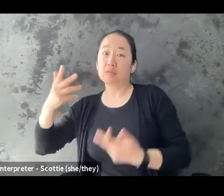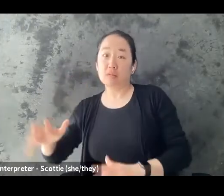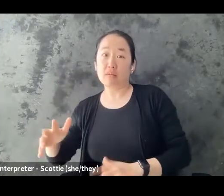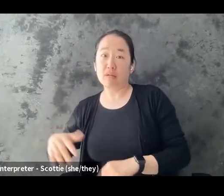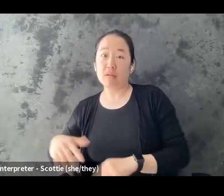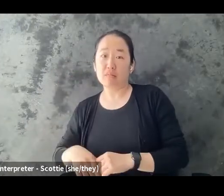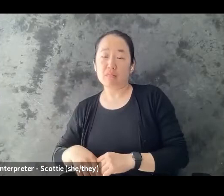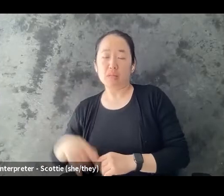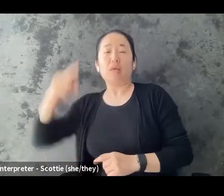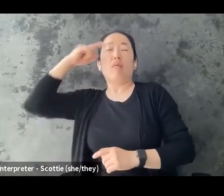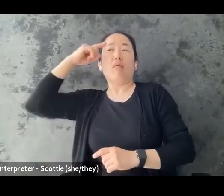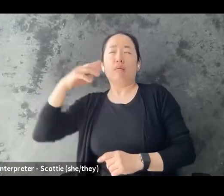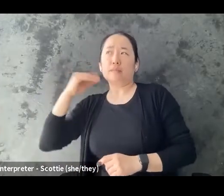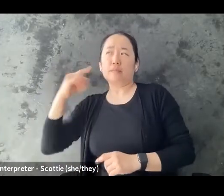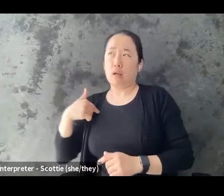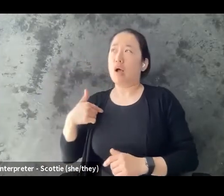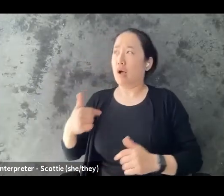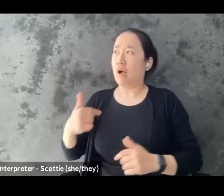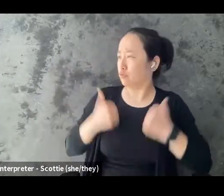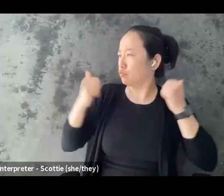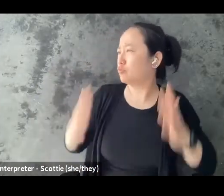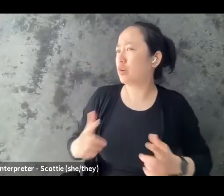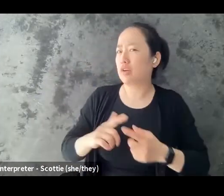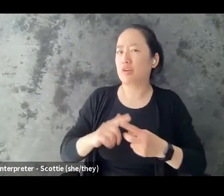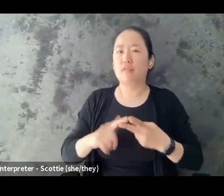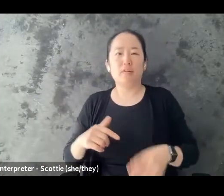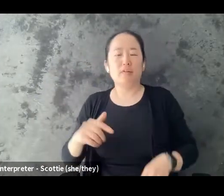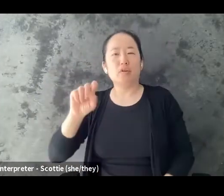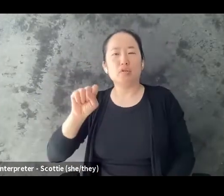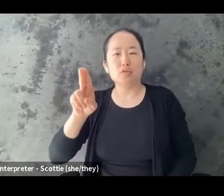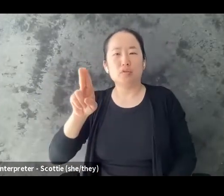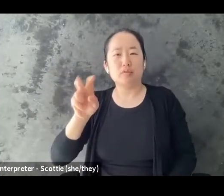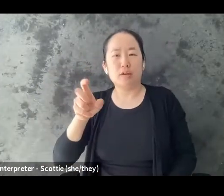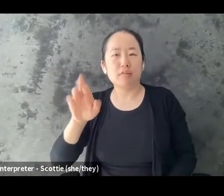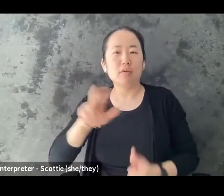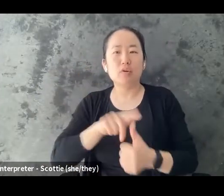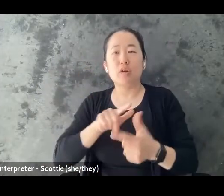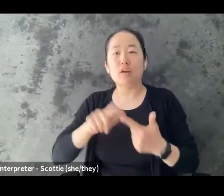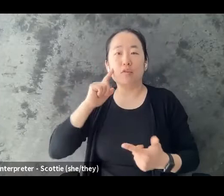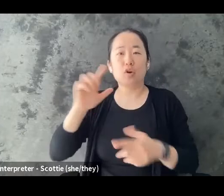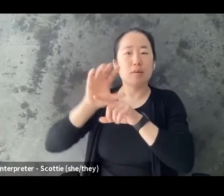a victim. I'm a thriver. I've heard sir thriver or survivor or victim survivor